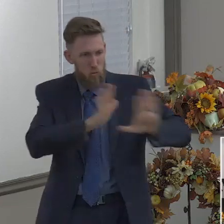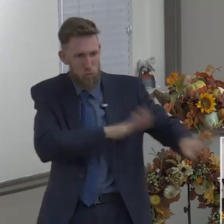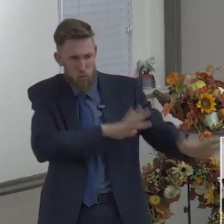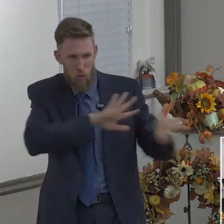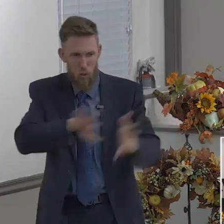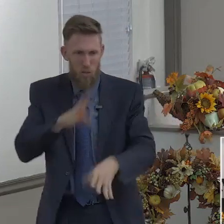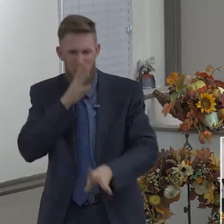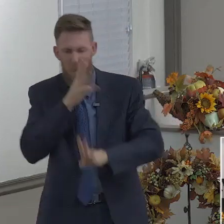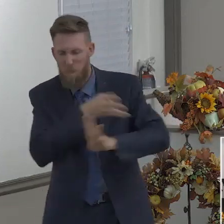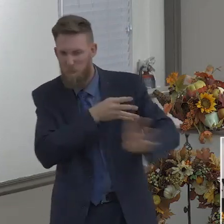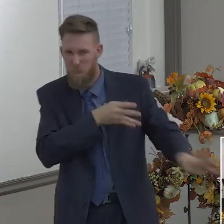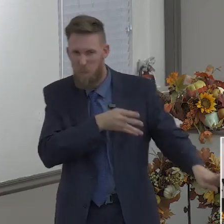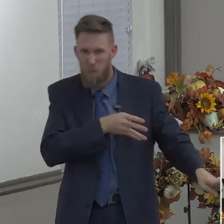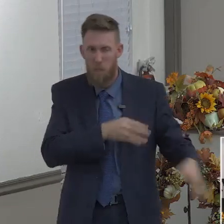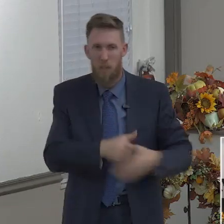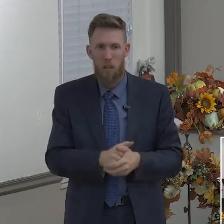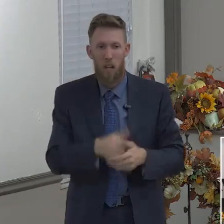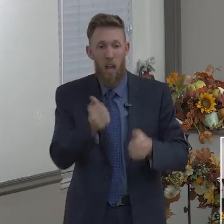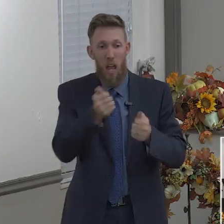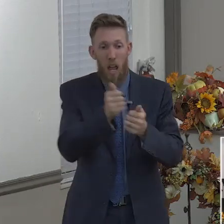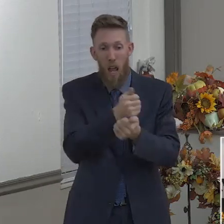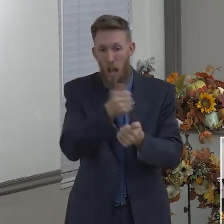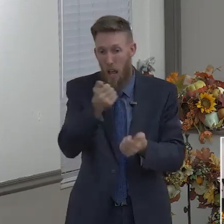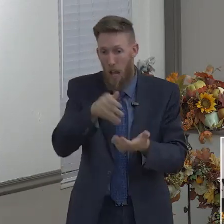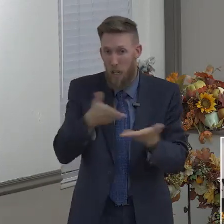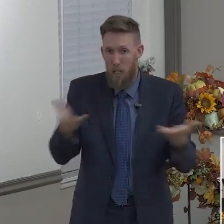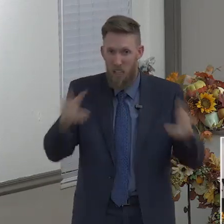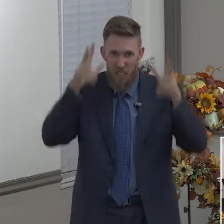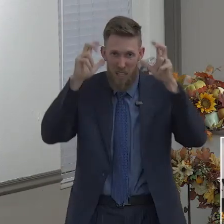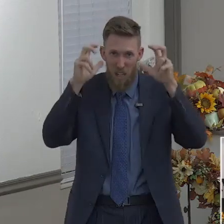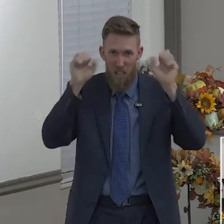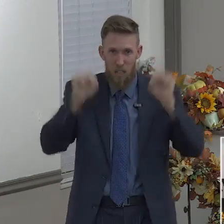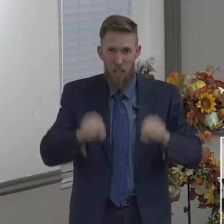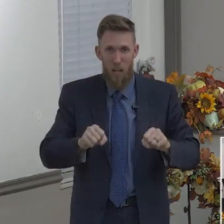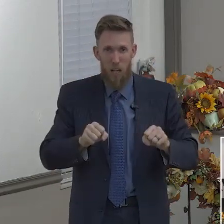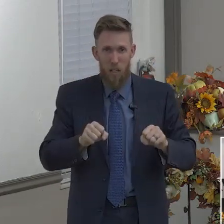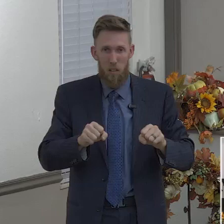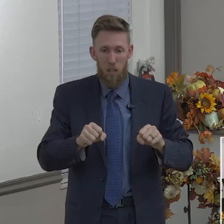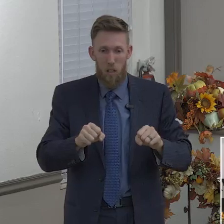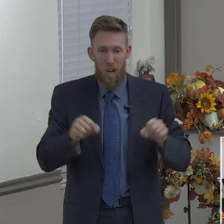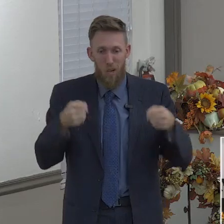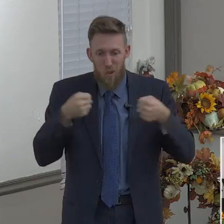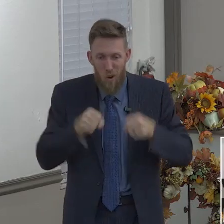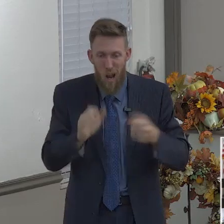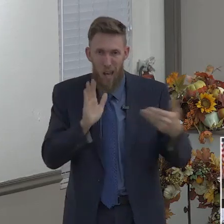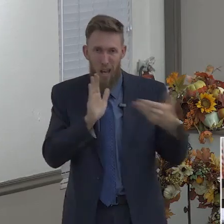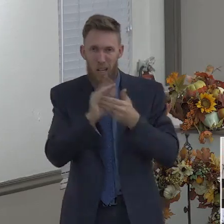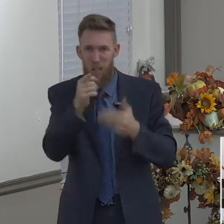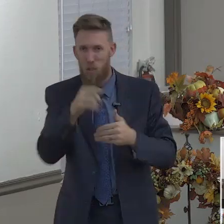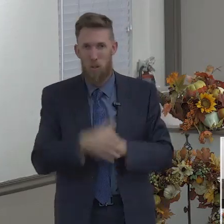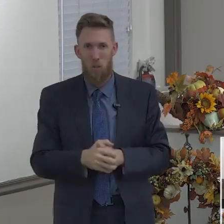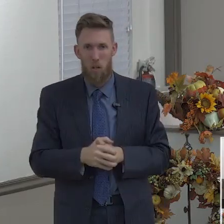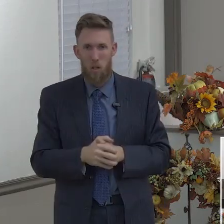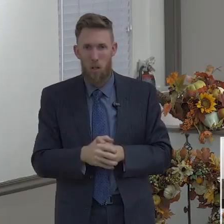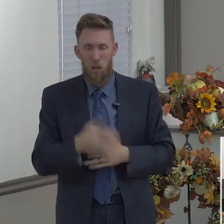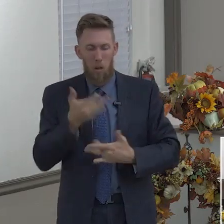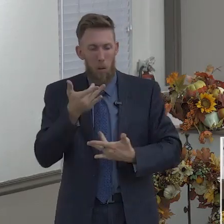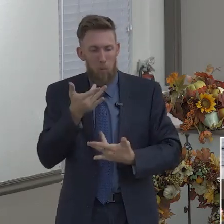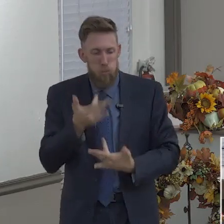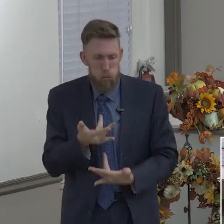he throws your way, discouragement, tragedy, trials, any bump in the road that you come across,